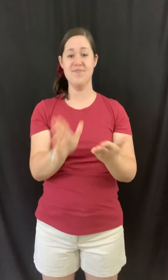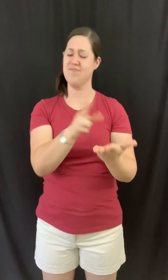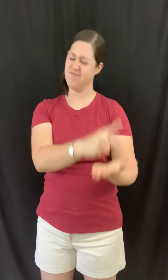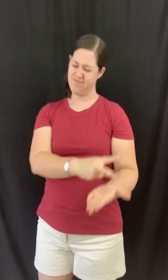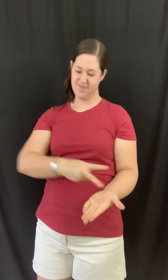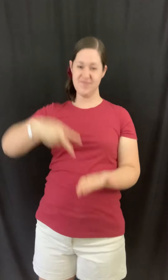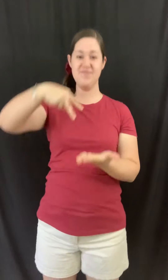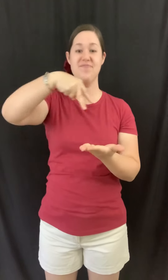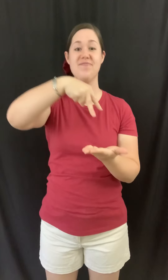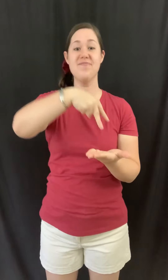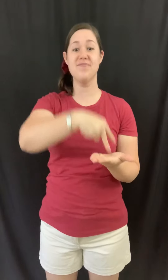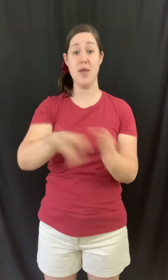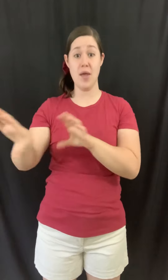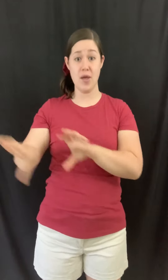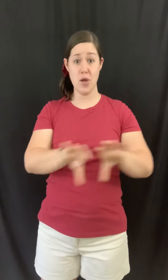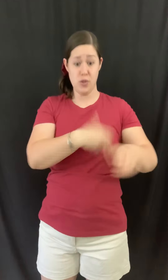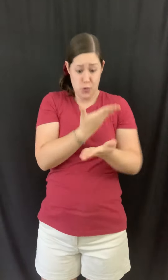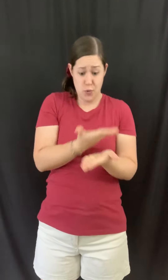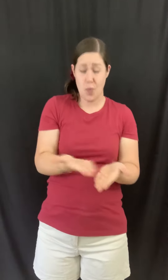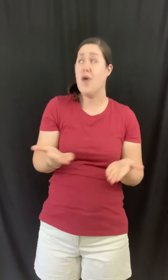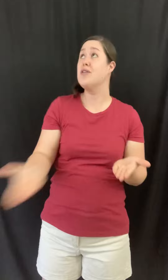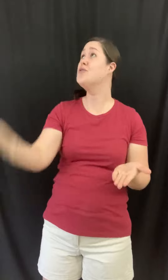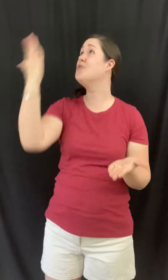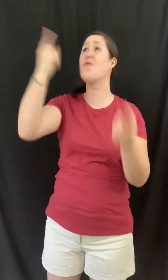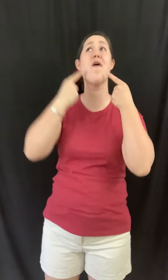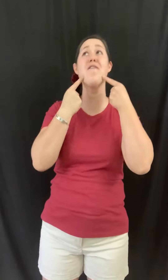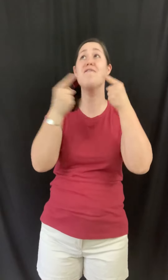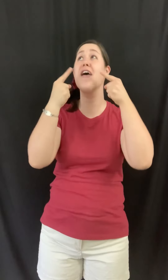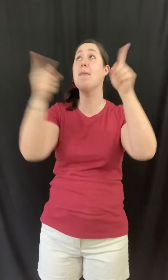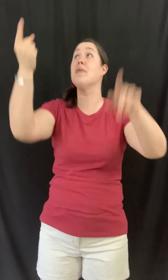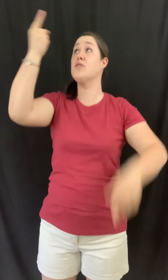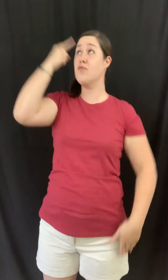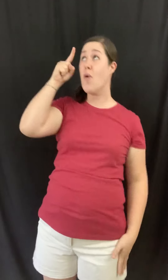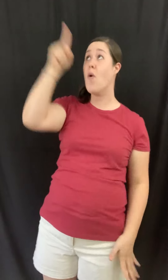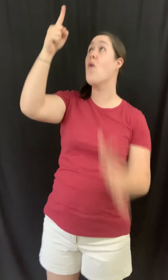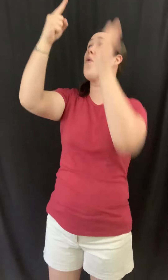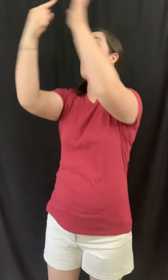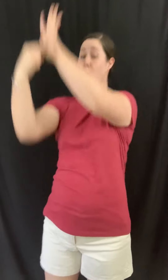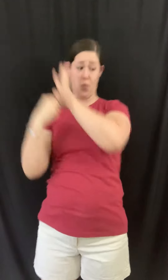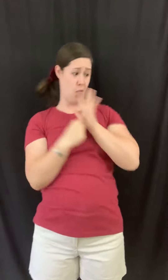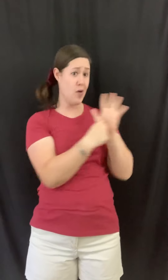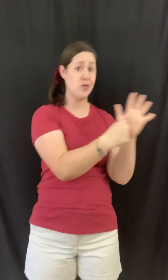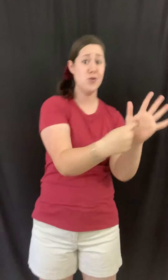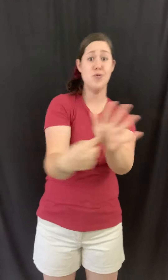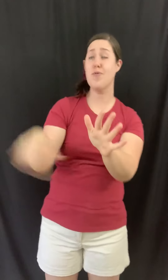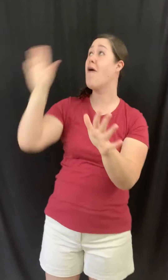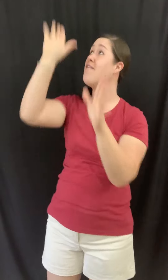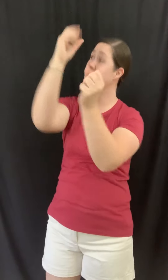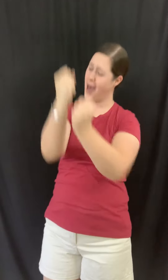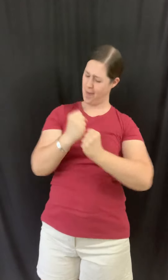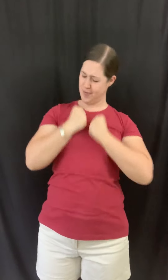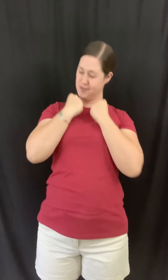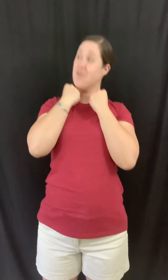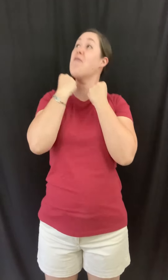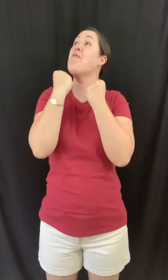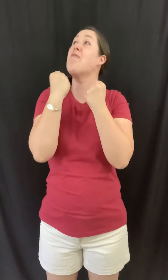us to life To what you are famous for What you are famous for